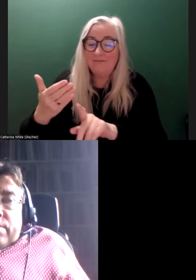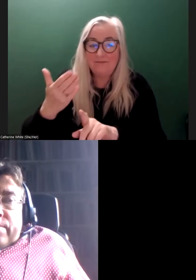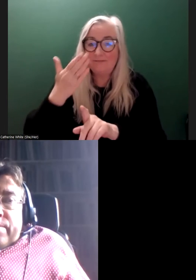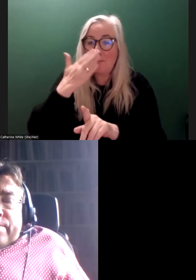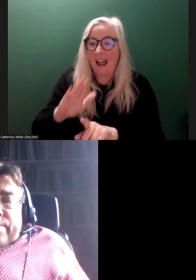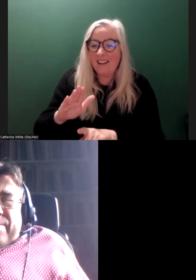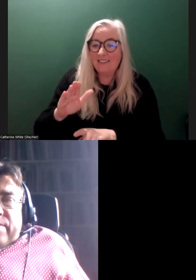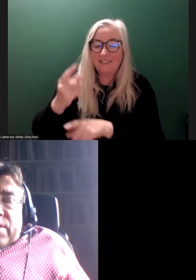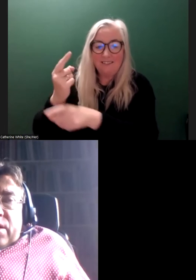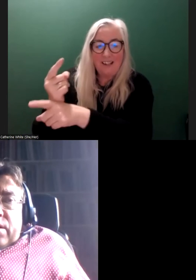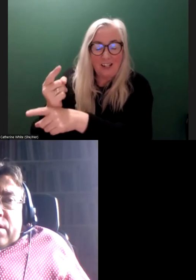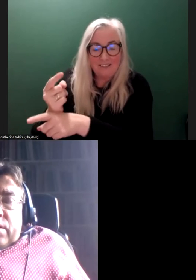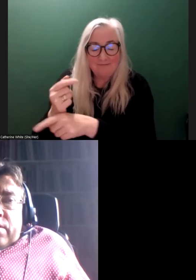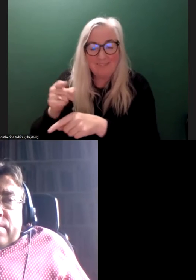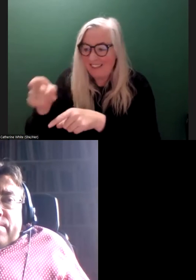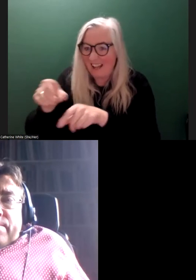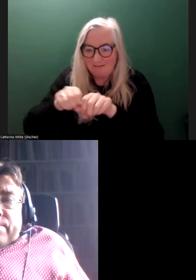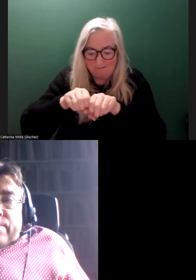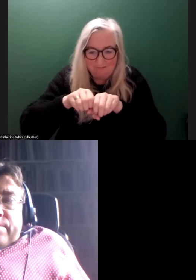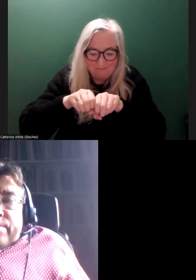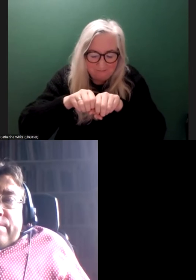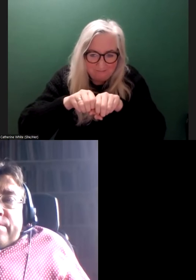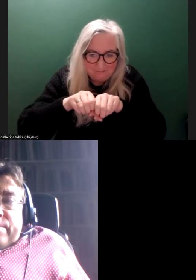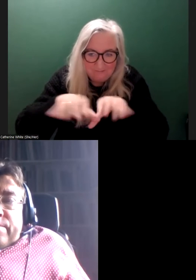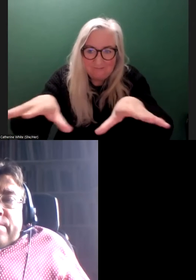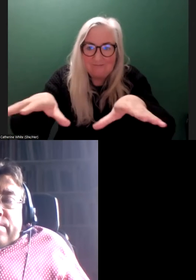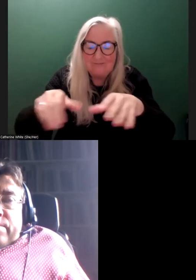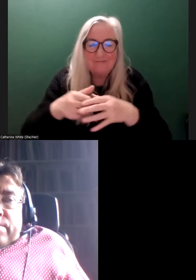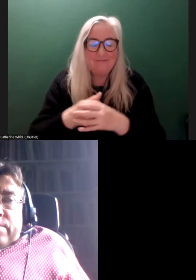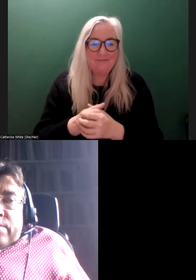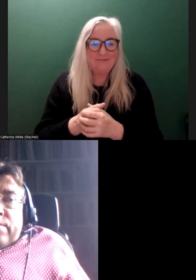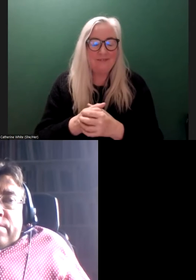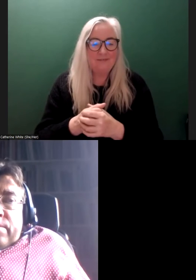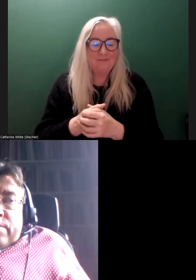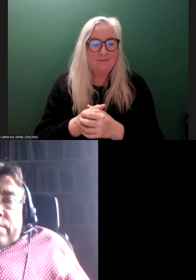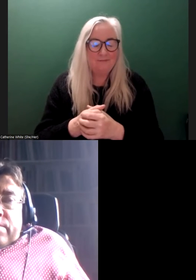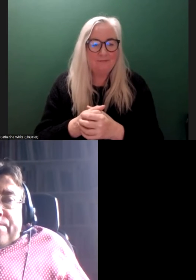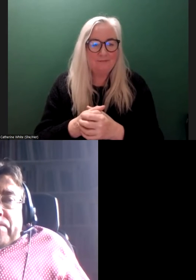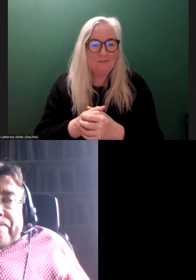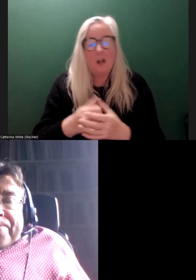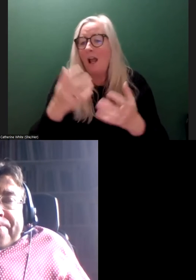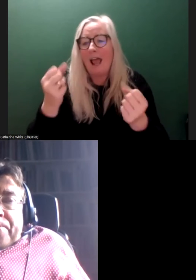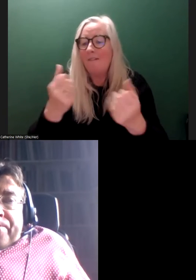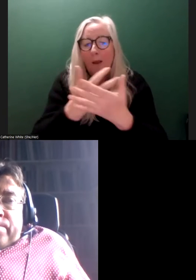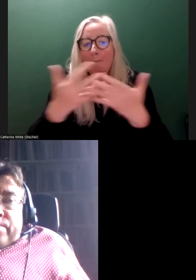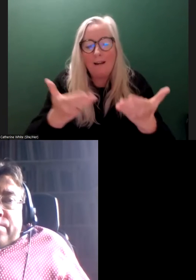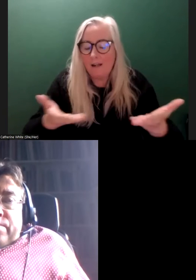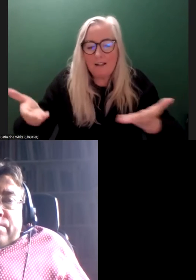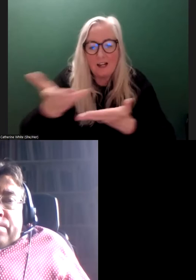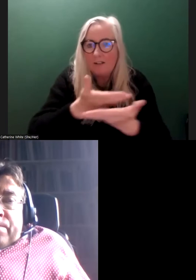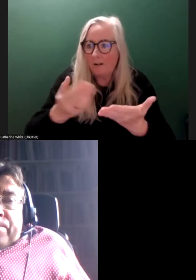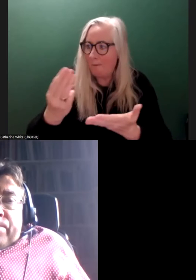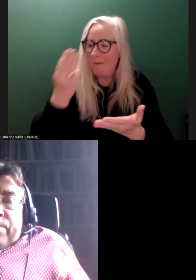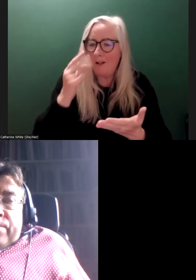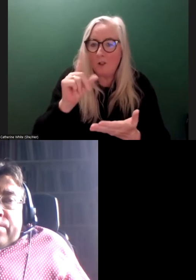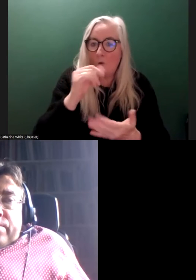is endemic within disability community. We've had many consultations over the last 20 years